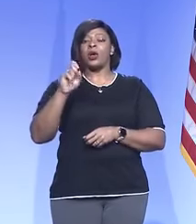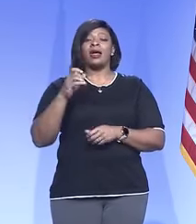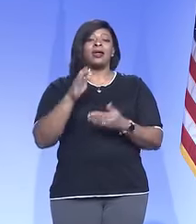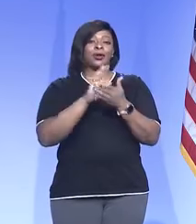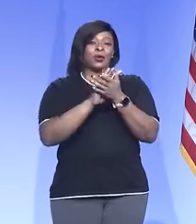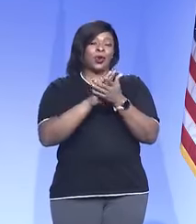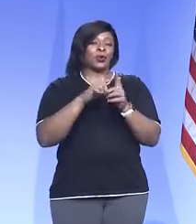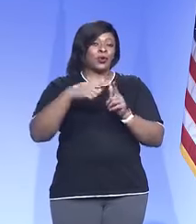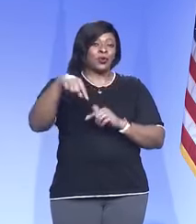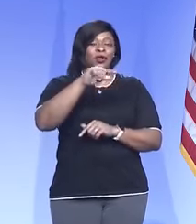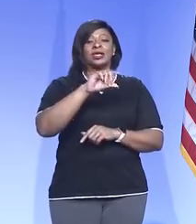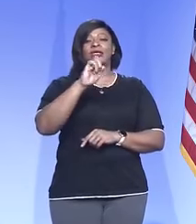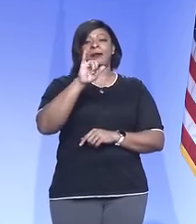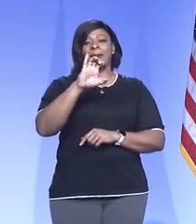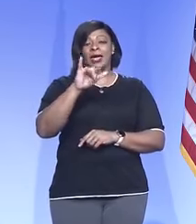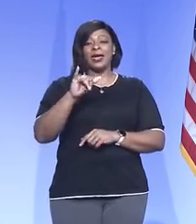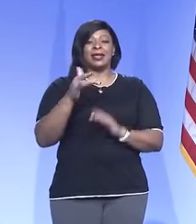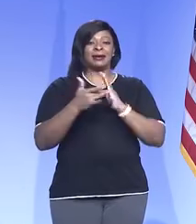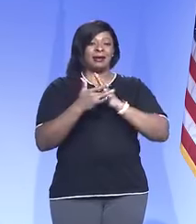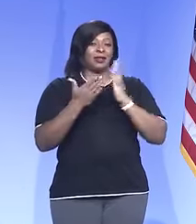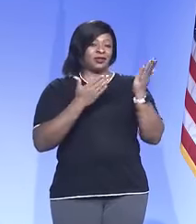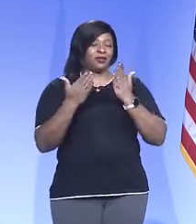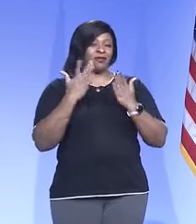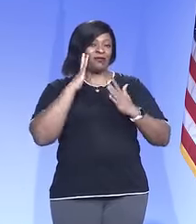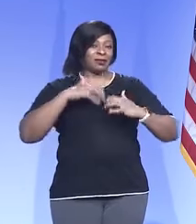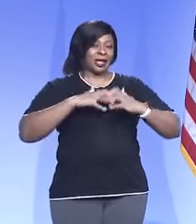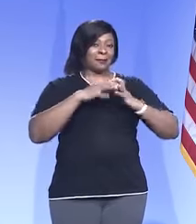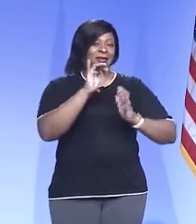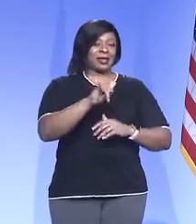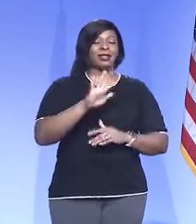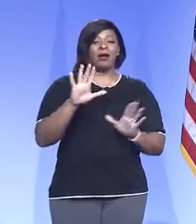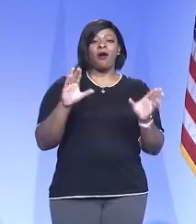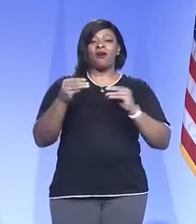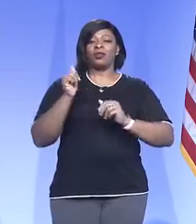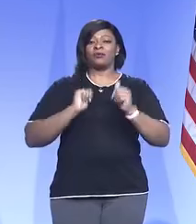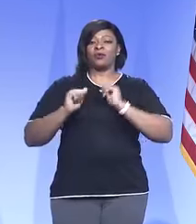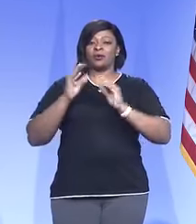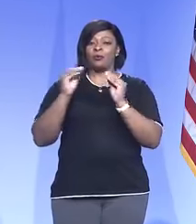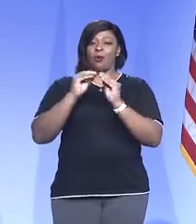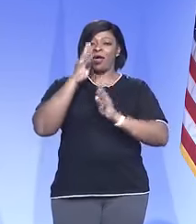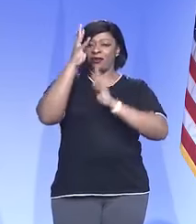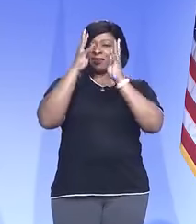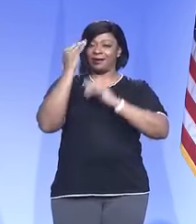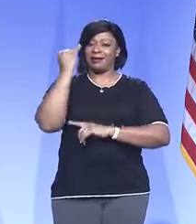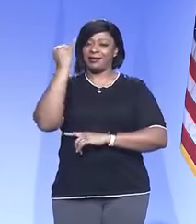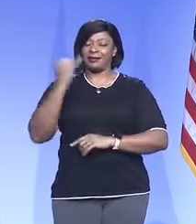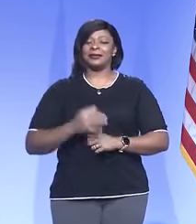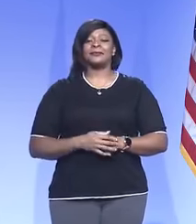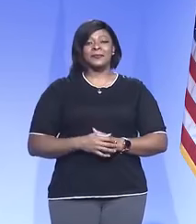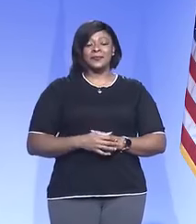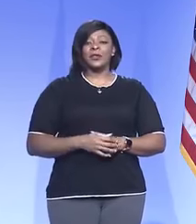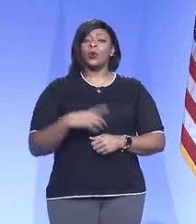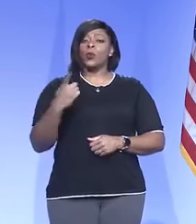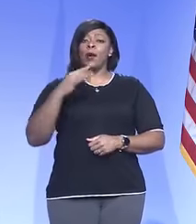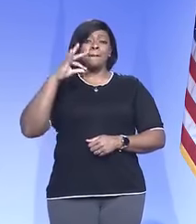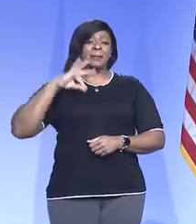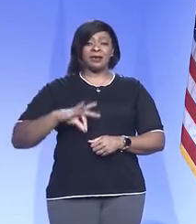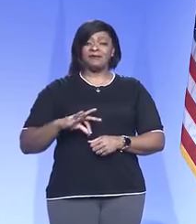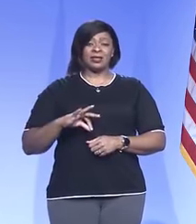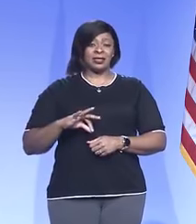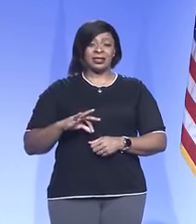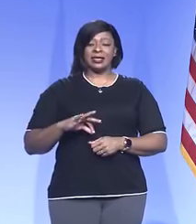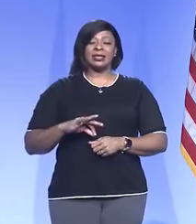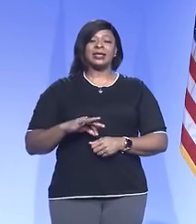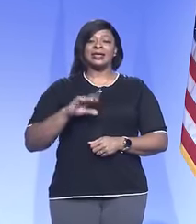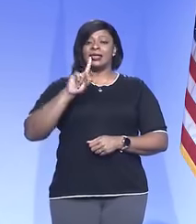County Information Technology Services and our Office of Performance and Innovation. One of the benefits of